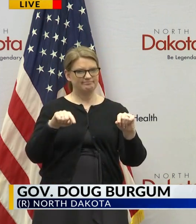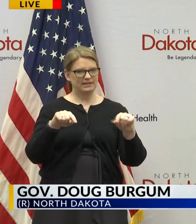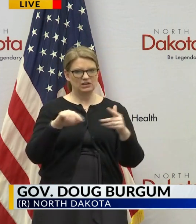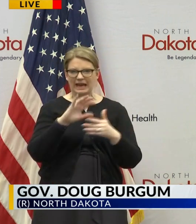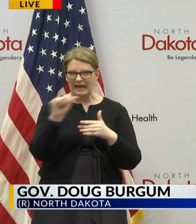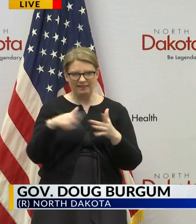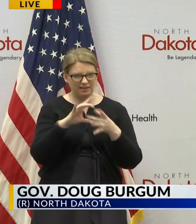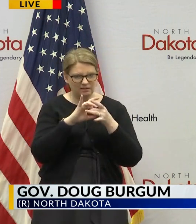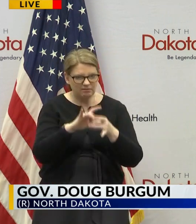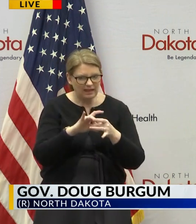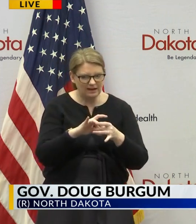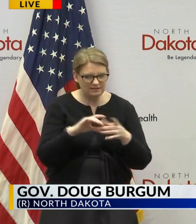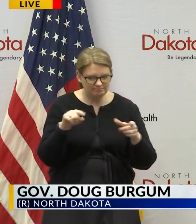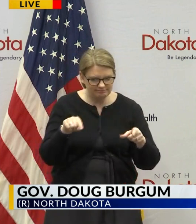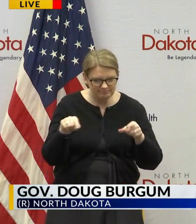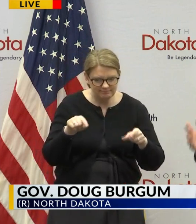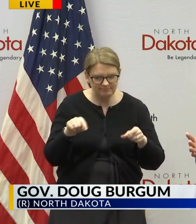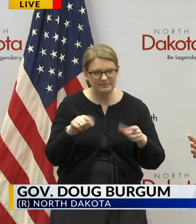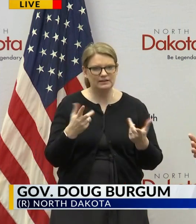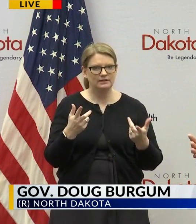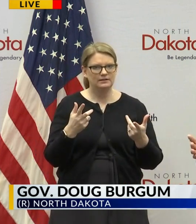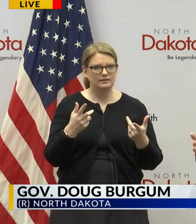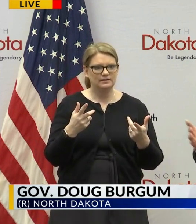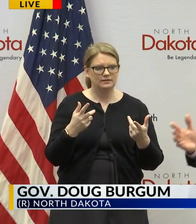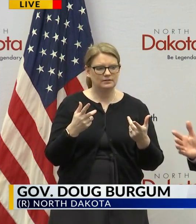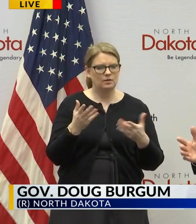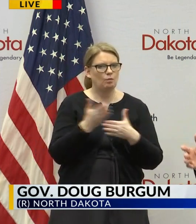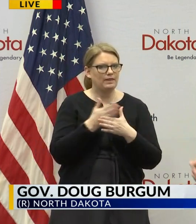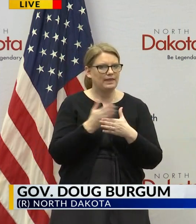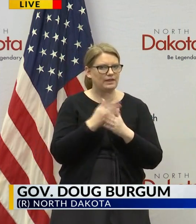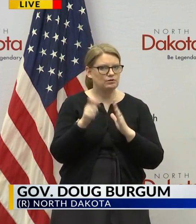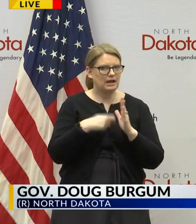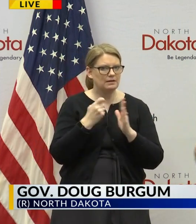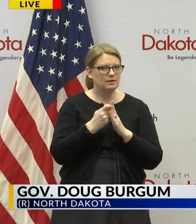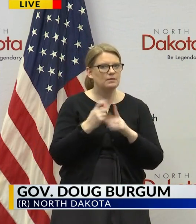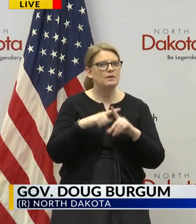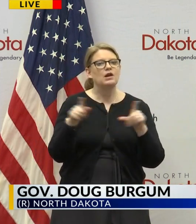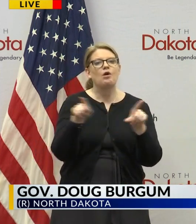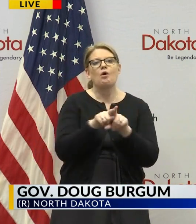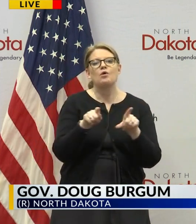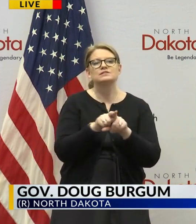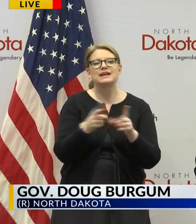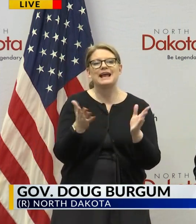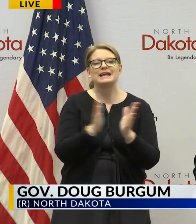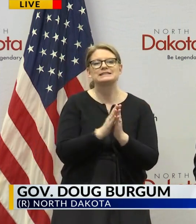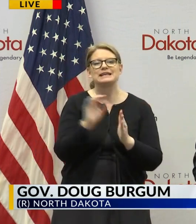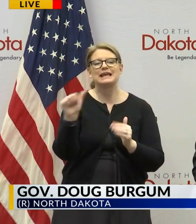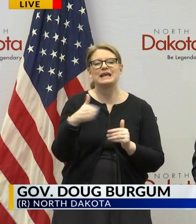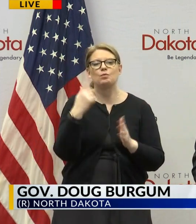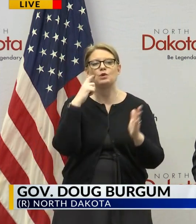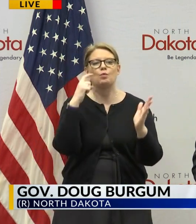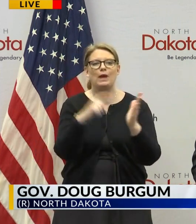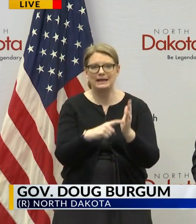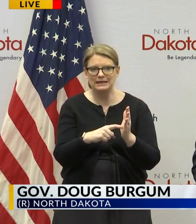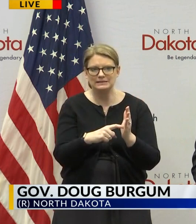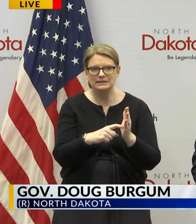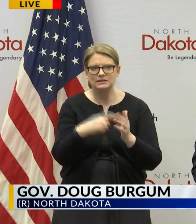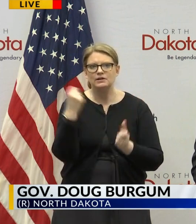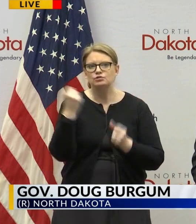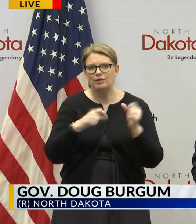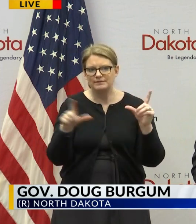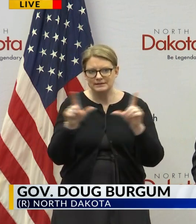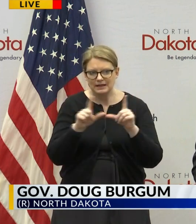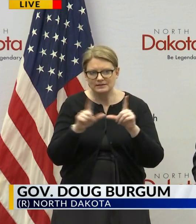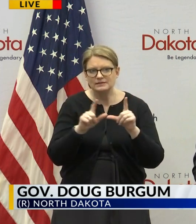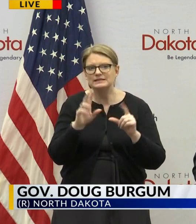that are still in still within their time period but we also are asking anybody to recognize driver's license